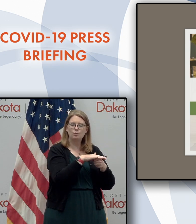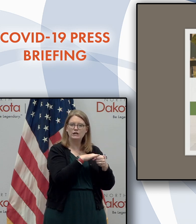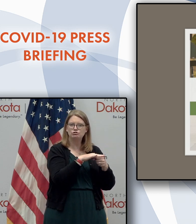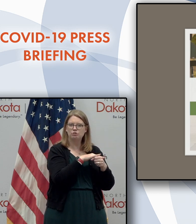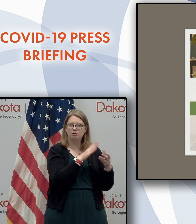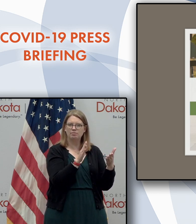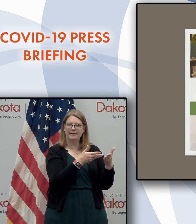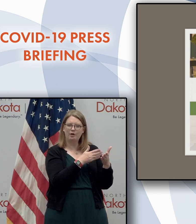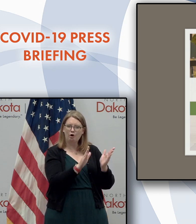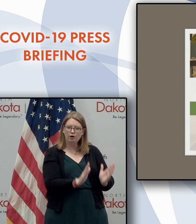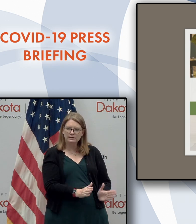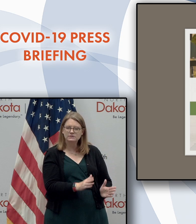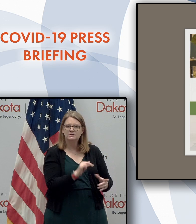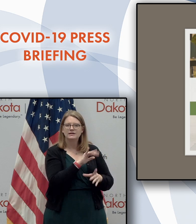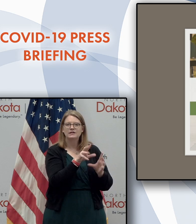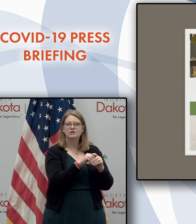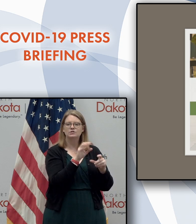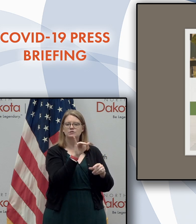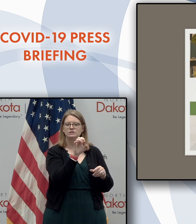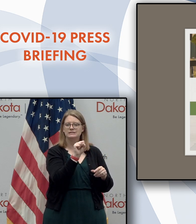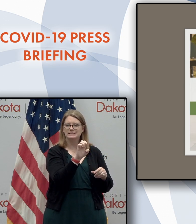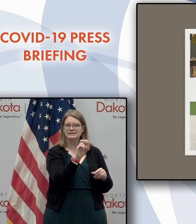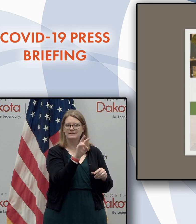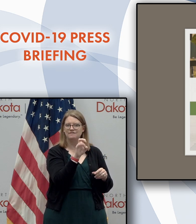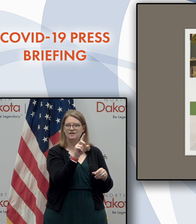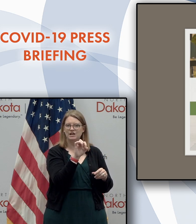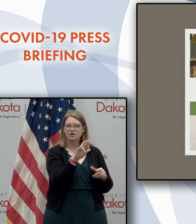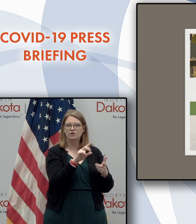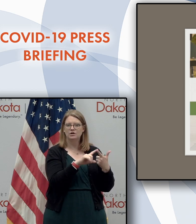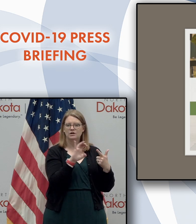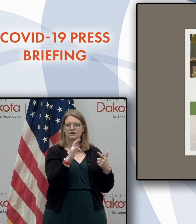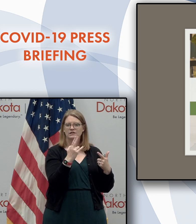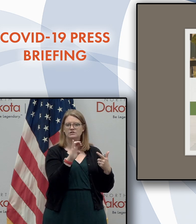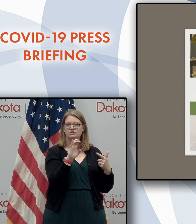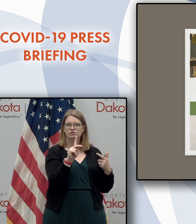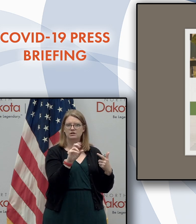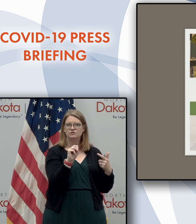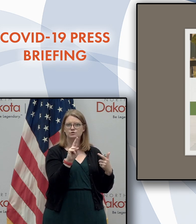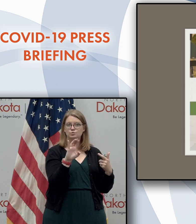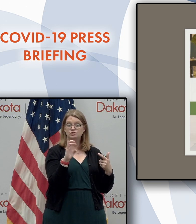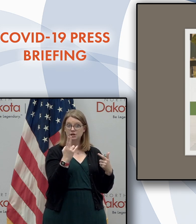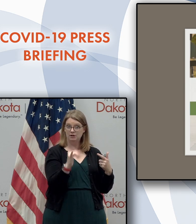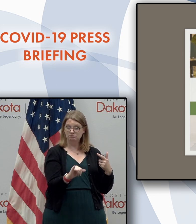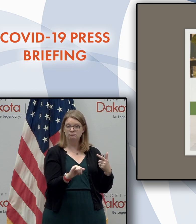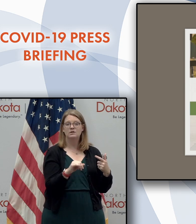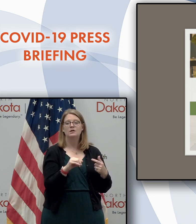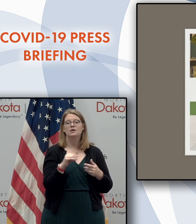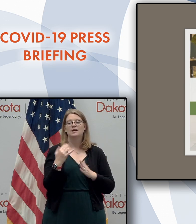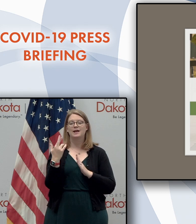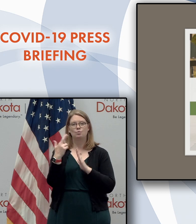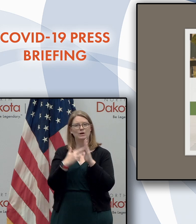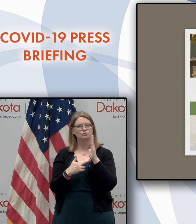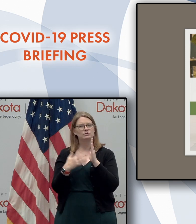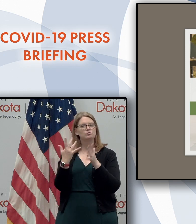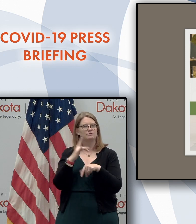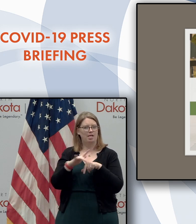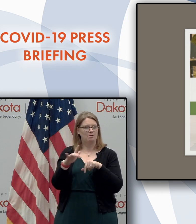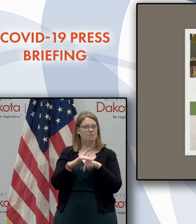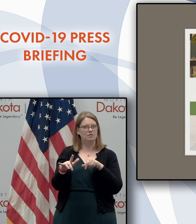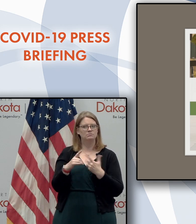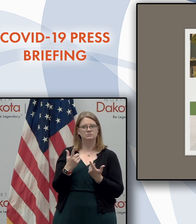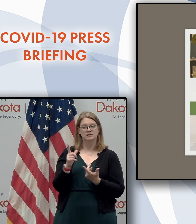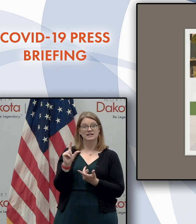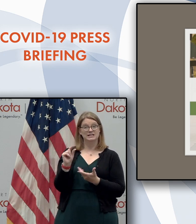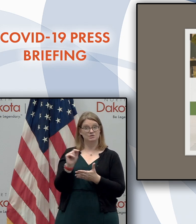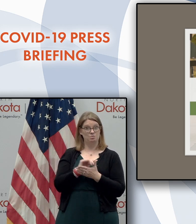and, uh, including Jesse Veeder and Chuck Suchy and others. Uh, and registration is now open. It's only